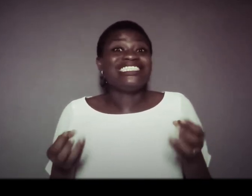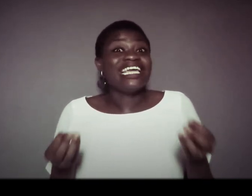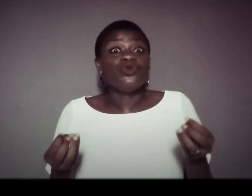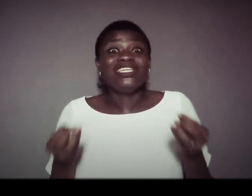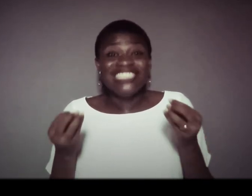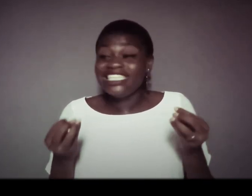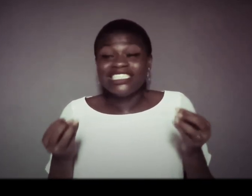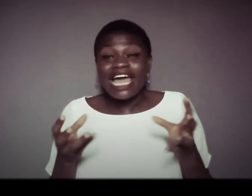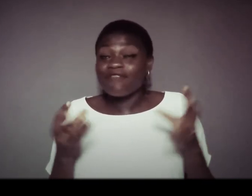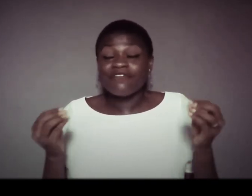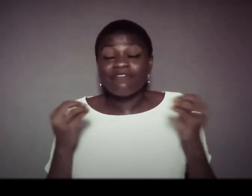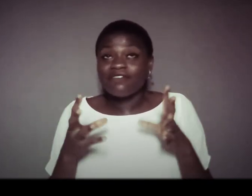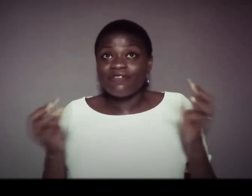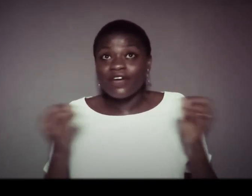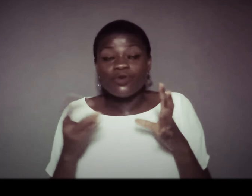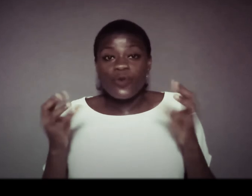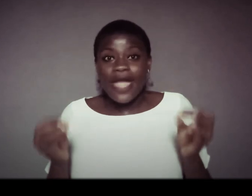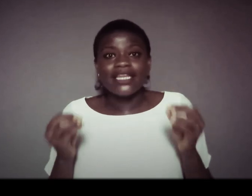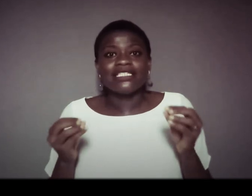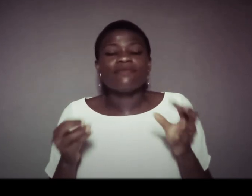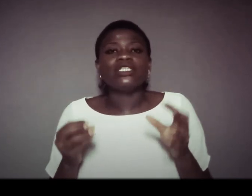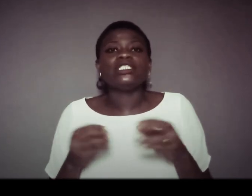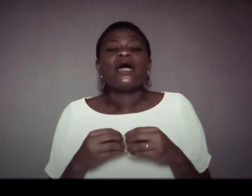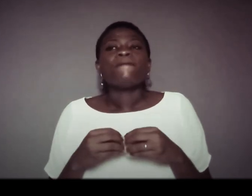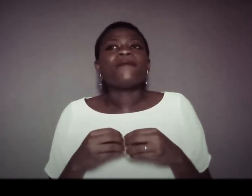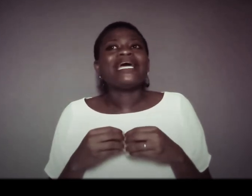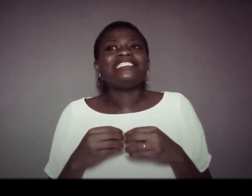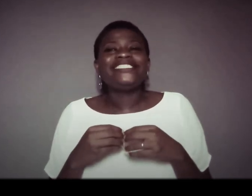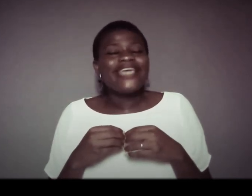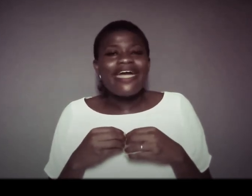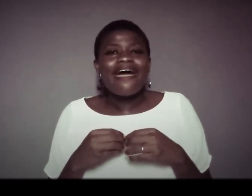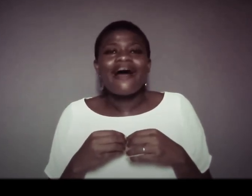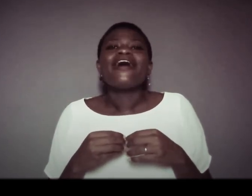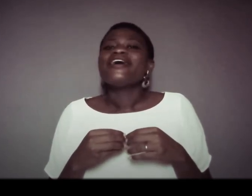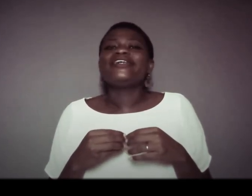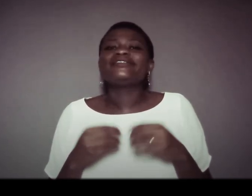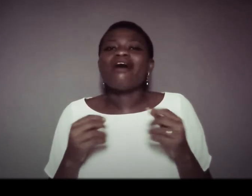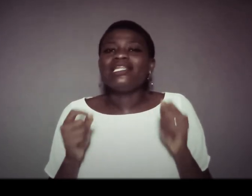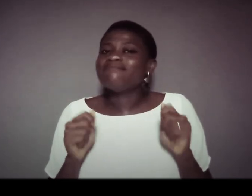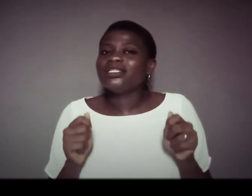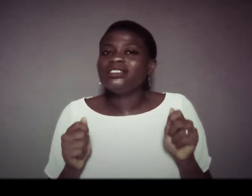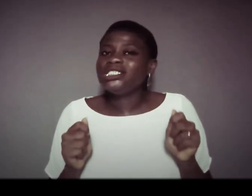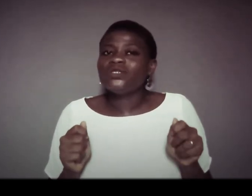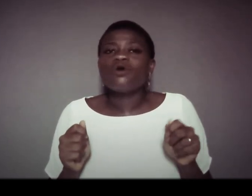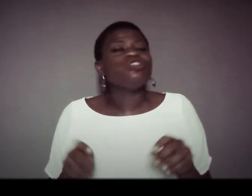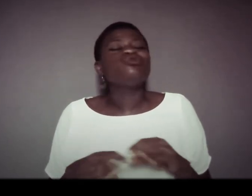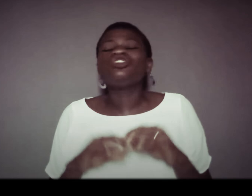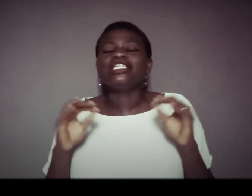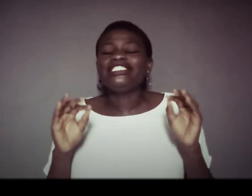thing we need like very very very well this money but my dear ha it's not only money you need though you don't need